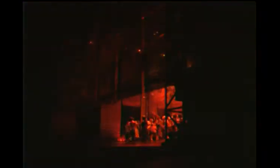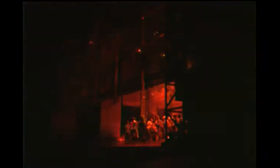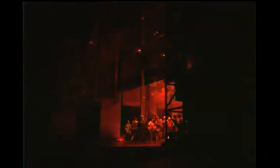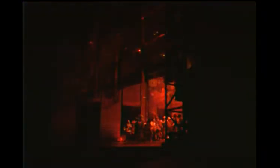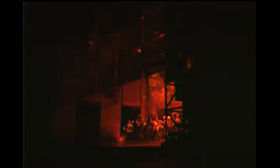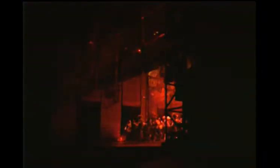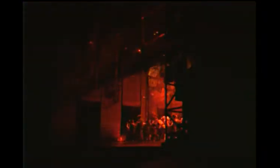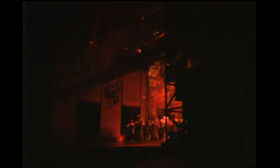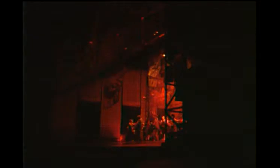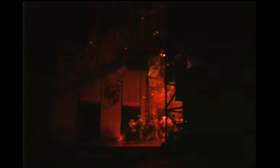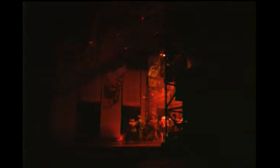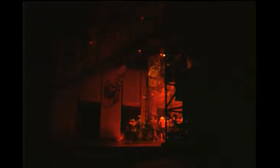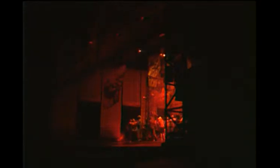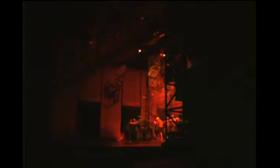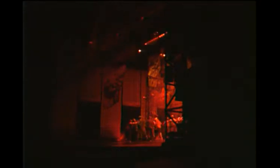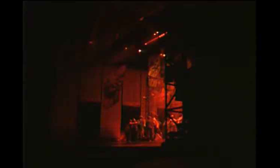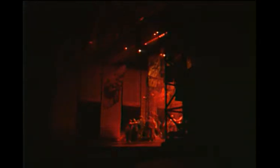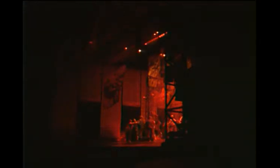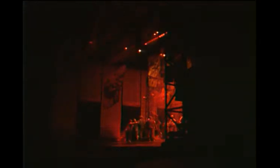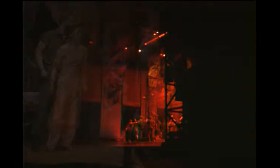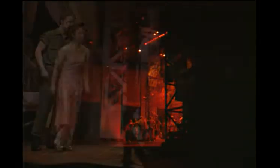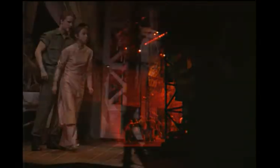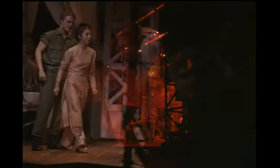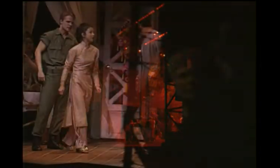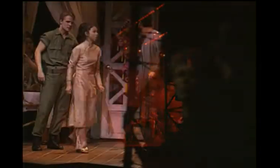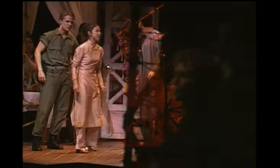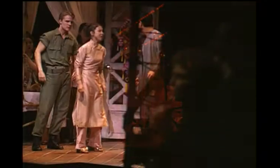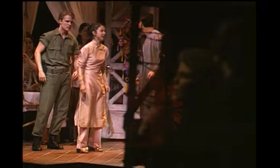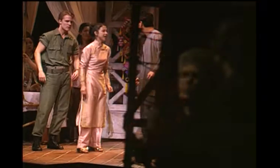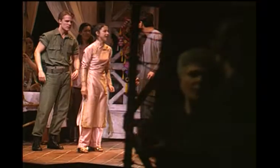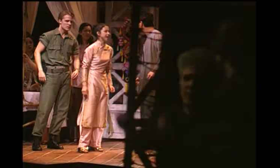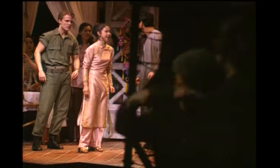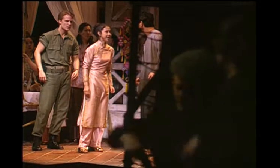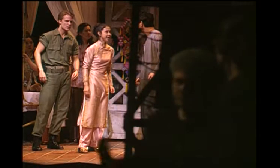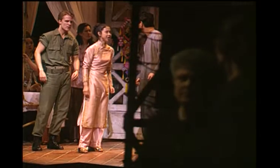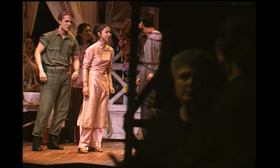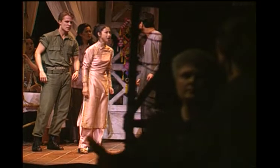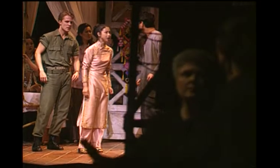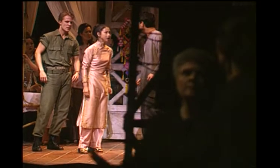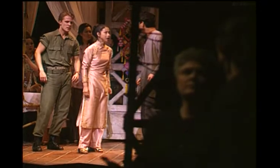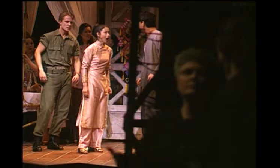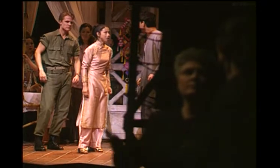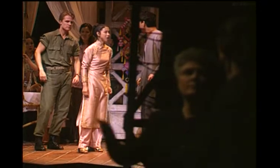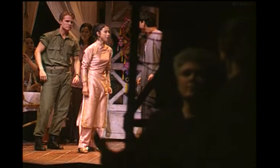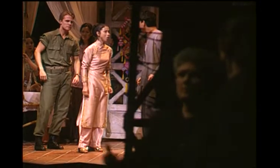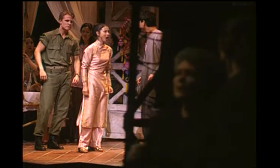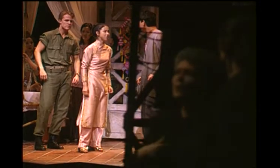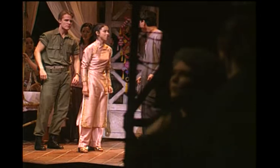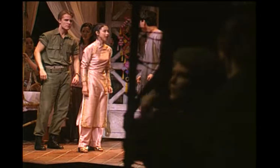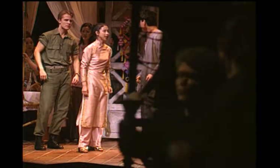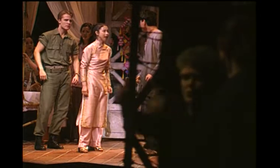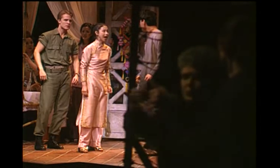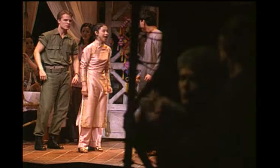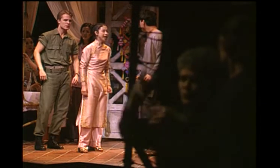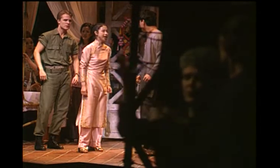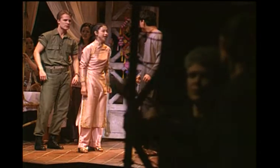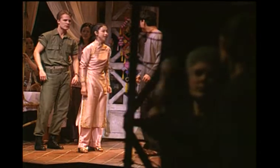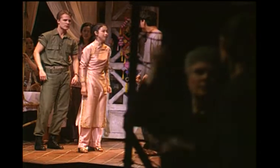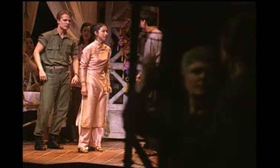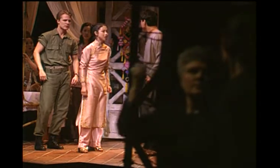We do a lot of theatrical interpreting. Have no right to be here. I think we are there as an adjunct to what they are